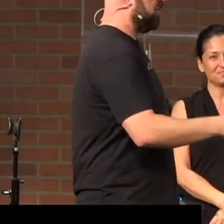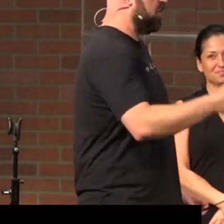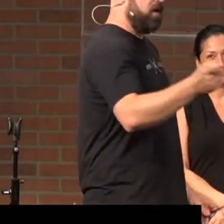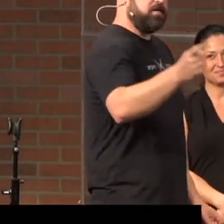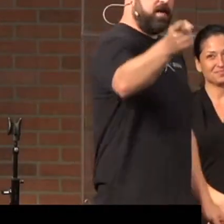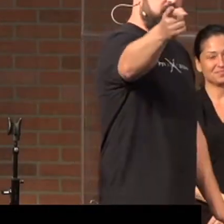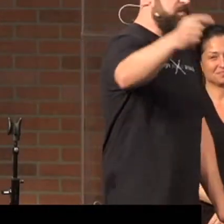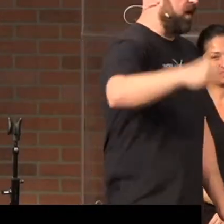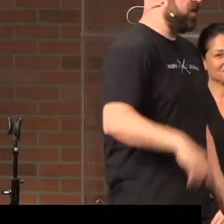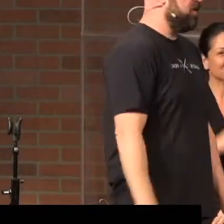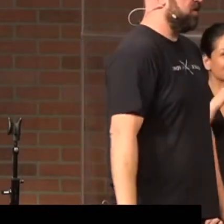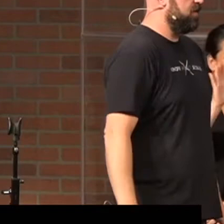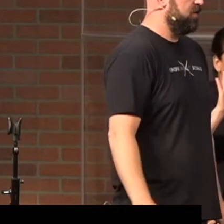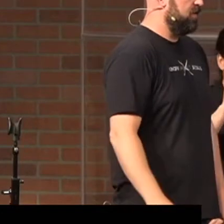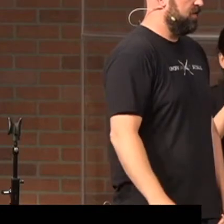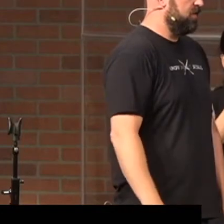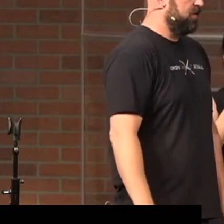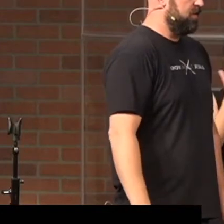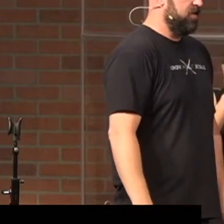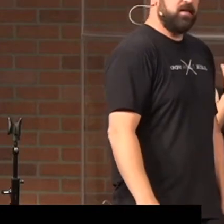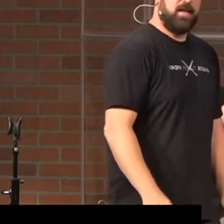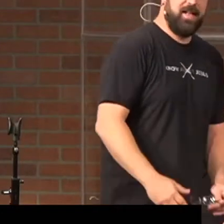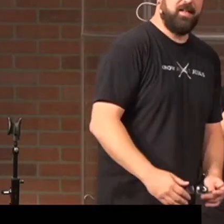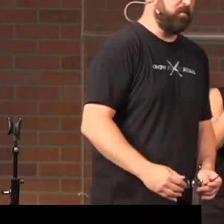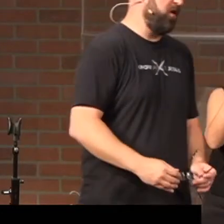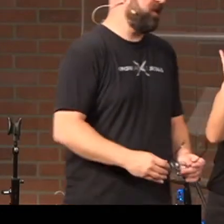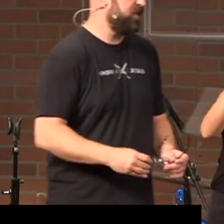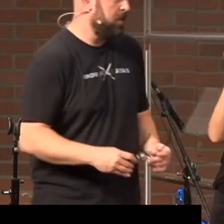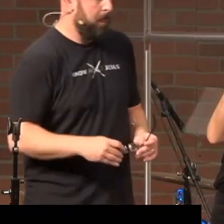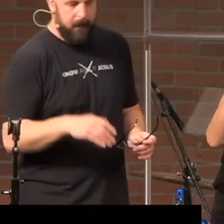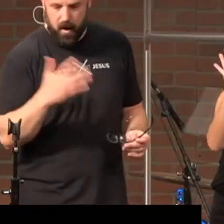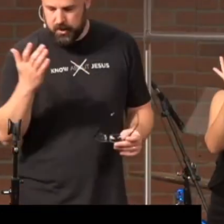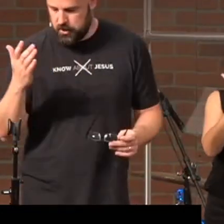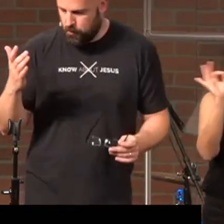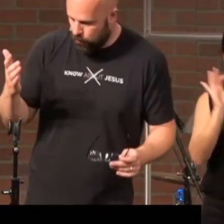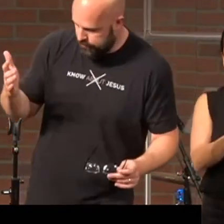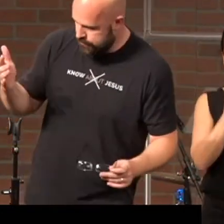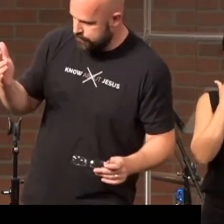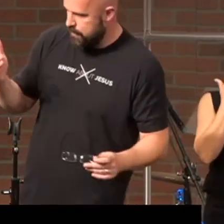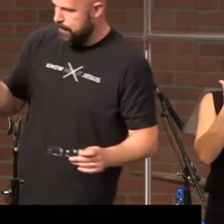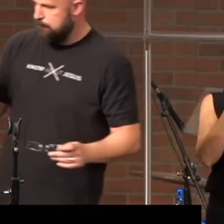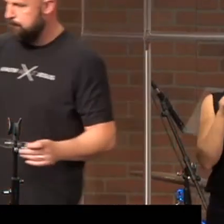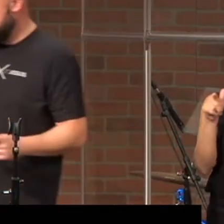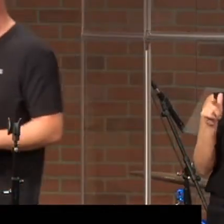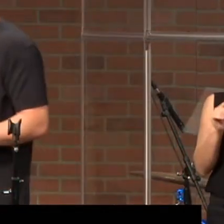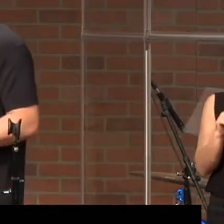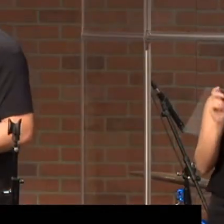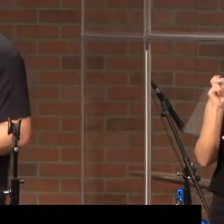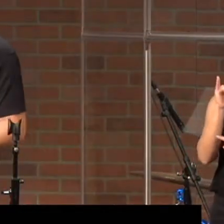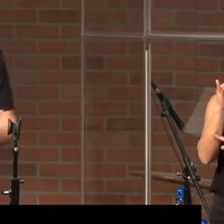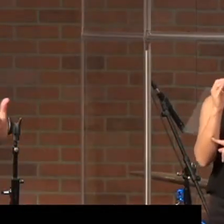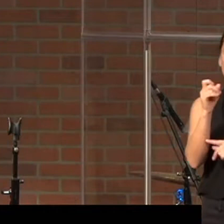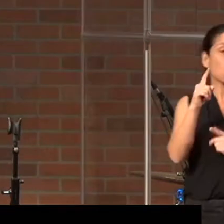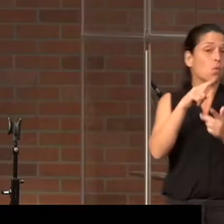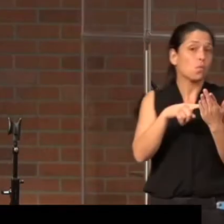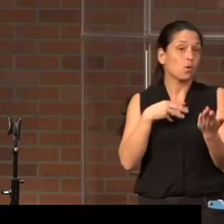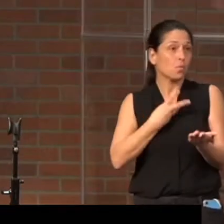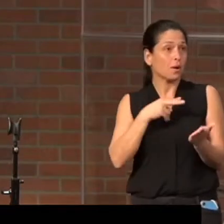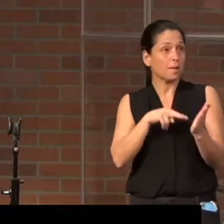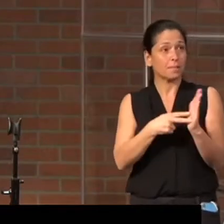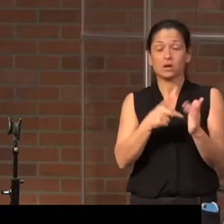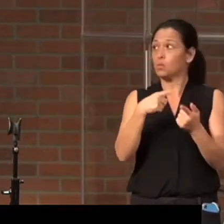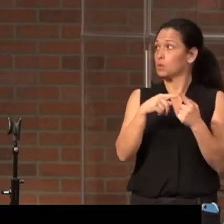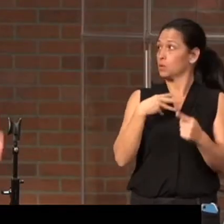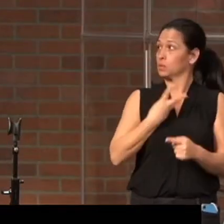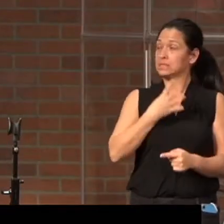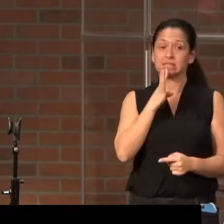So Joe, say hey to Smiley. Hey Smiley. Perfect. Alright Joe, what does, what do we mean when